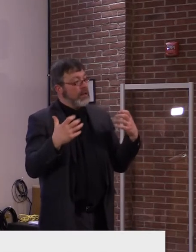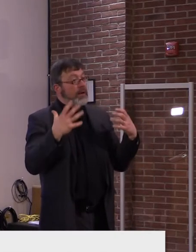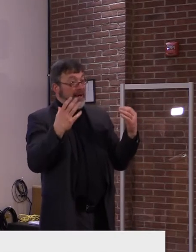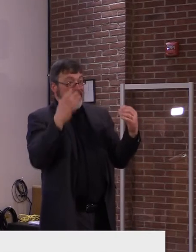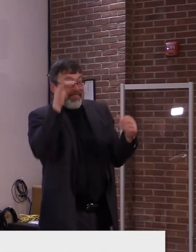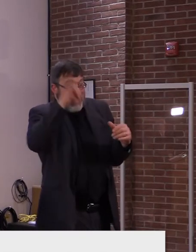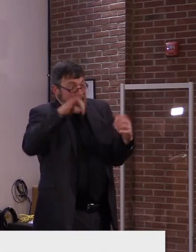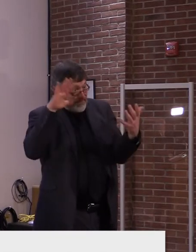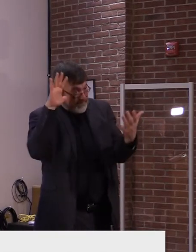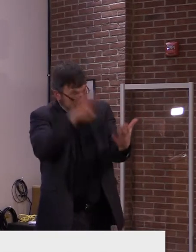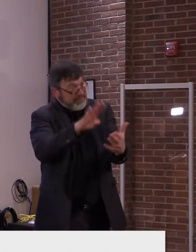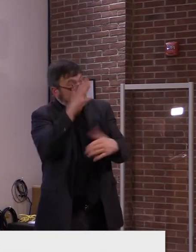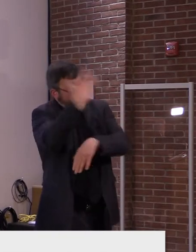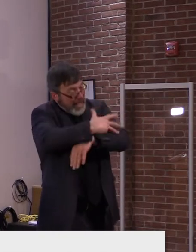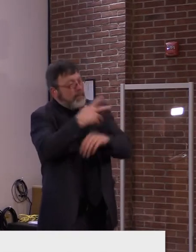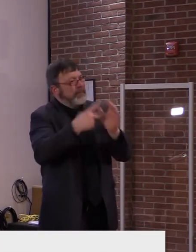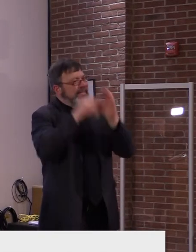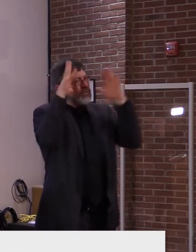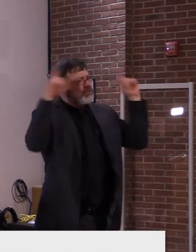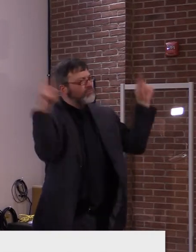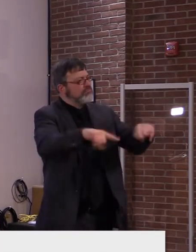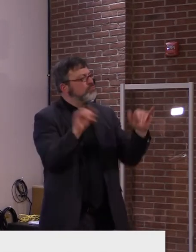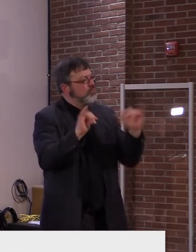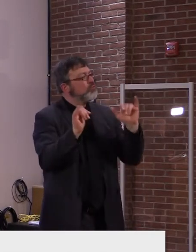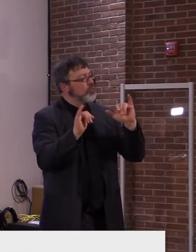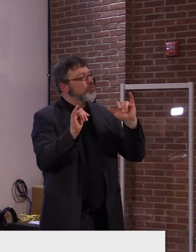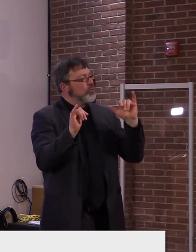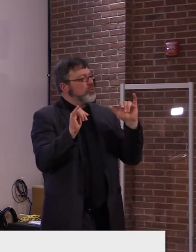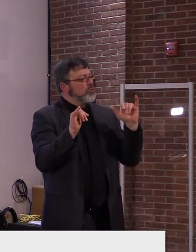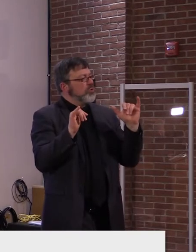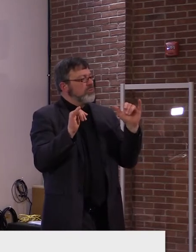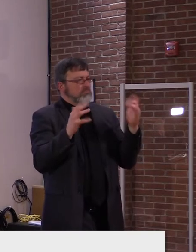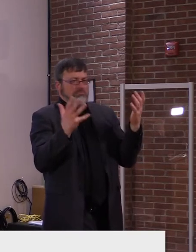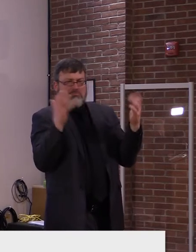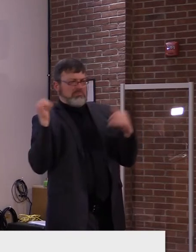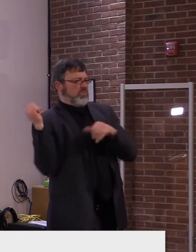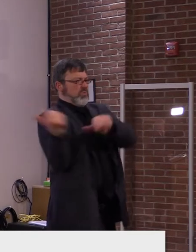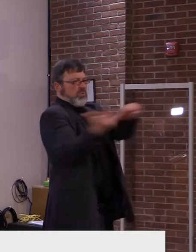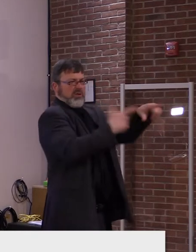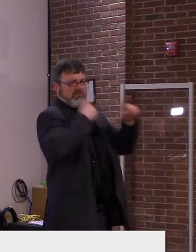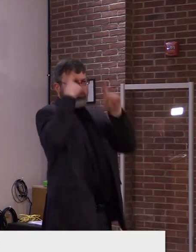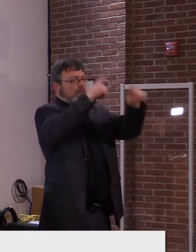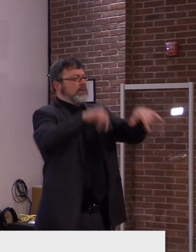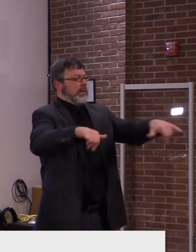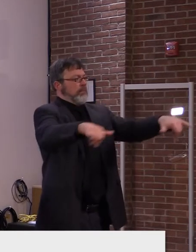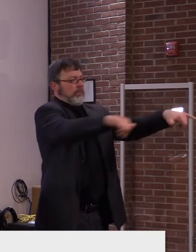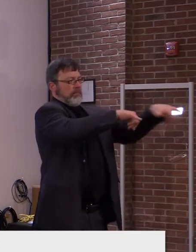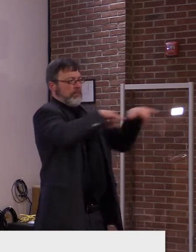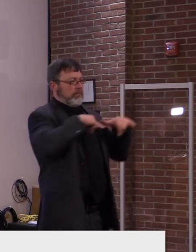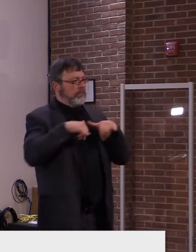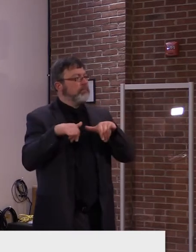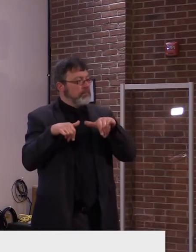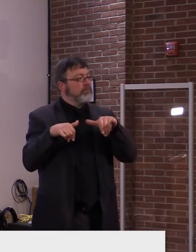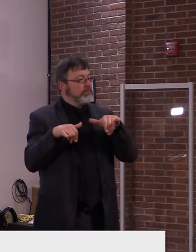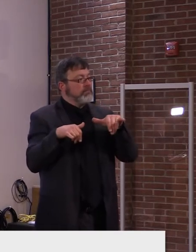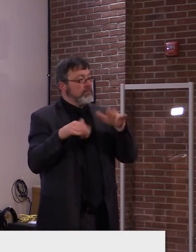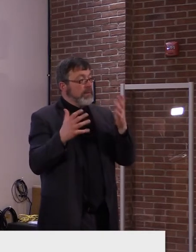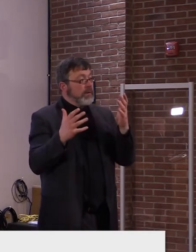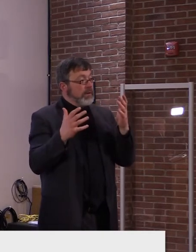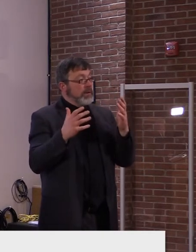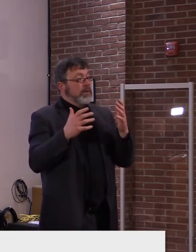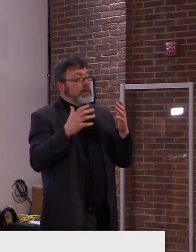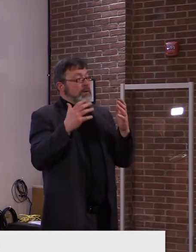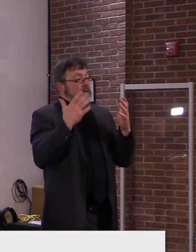everybody wants the same thing. So we have the same objective. As the governor has mentioned, there is a phase six that we're anticipating